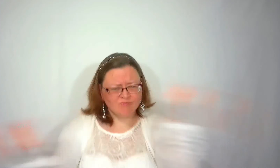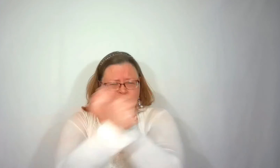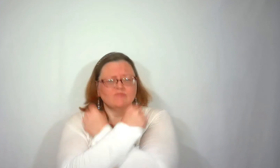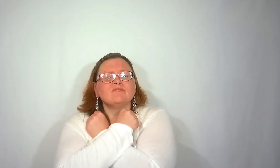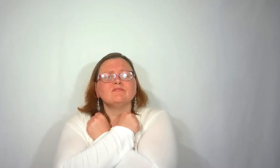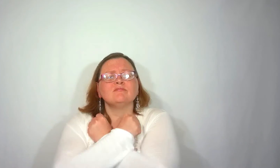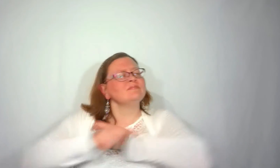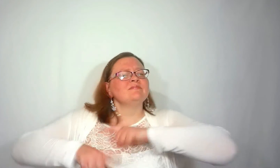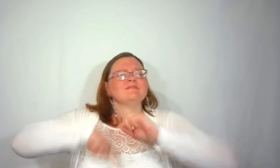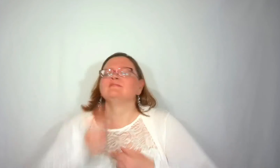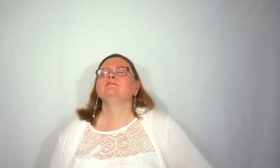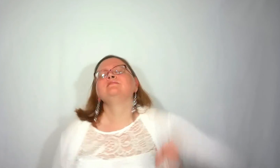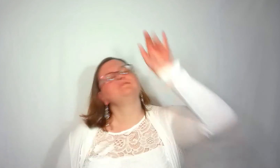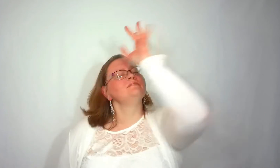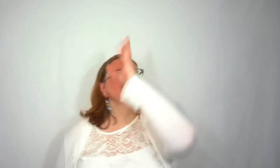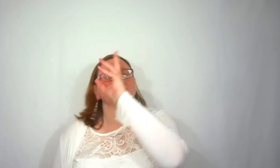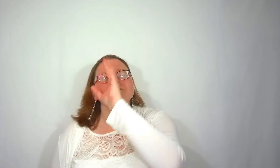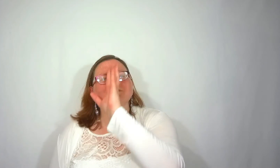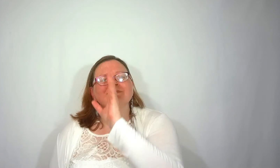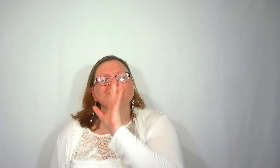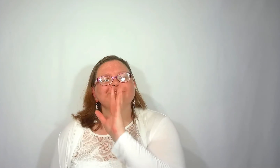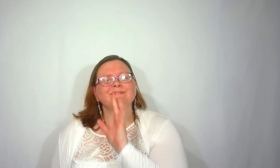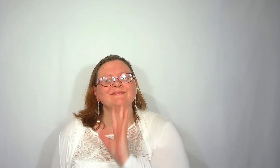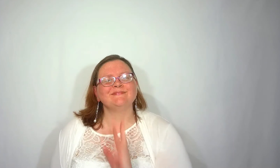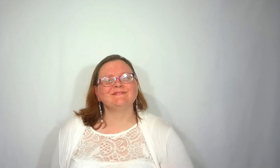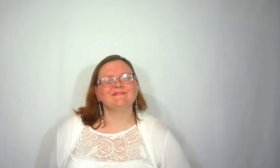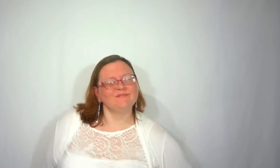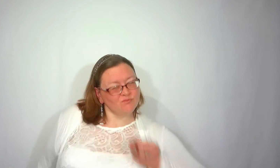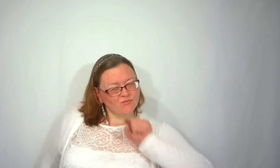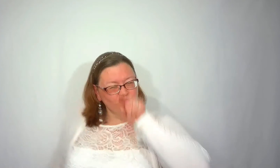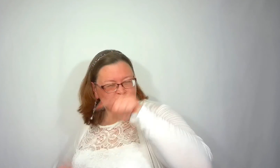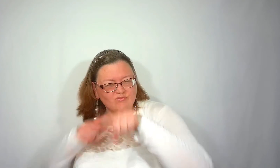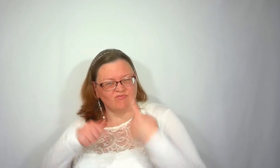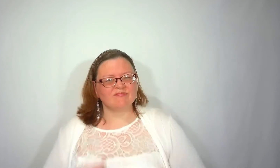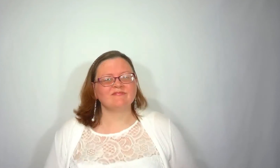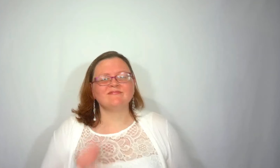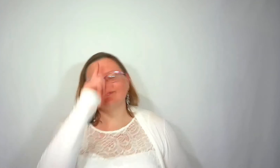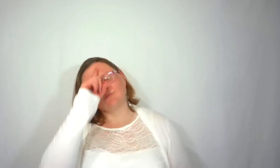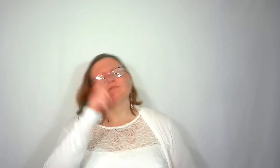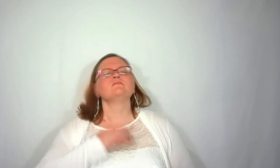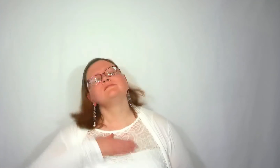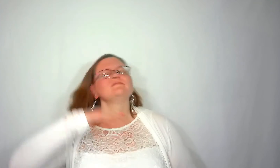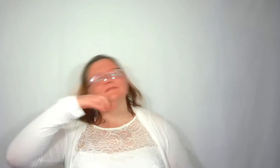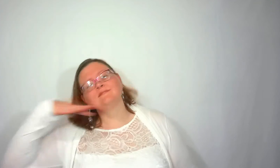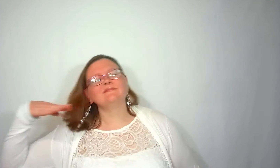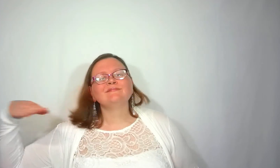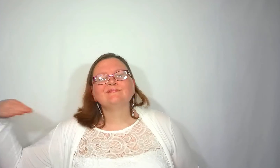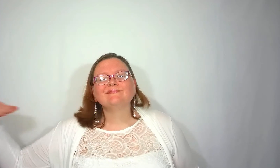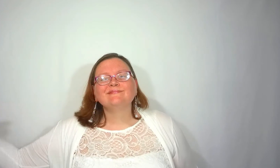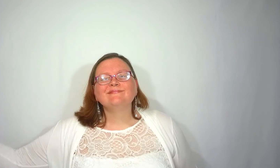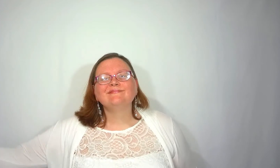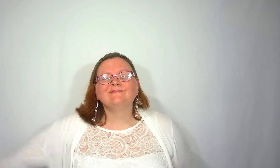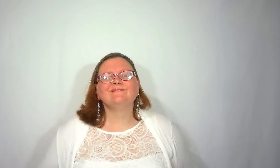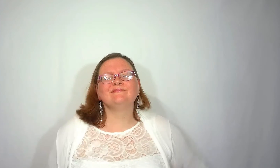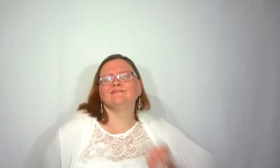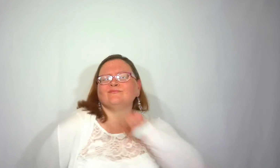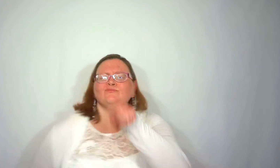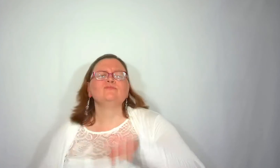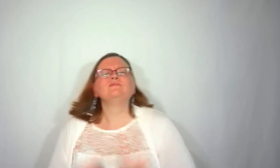be wrong Even when I'm afraid You're gonna know my name Yeah, you're